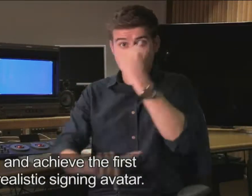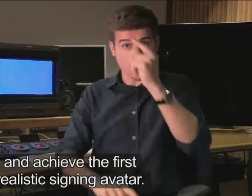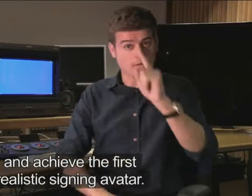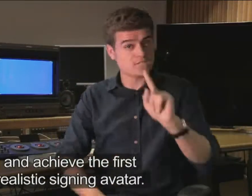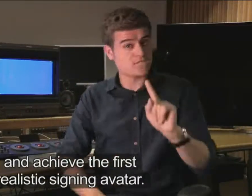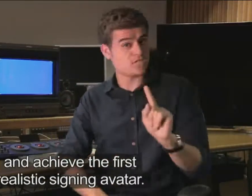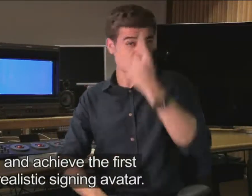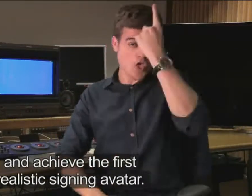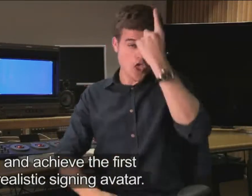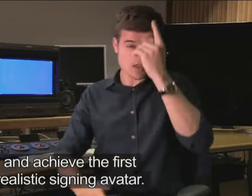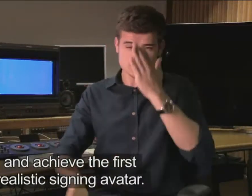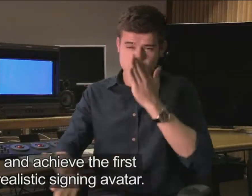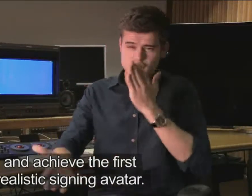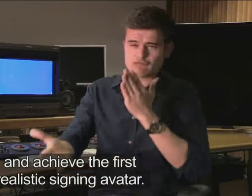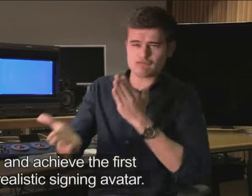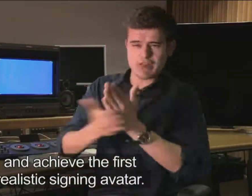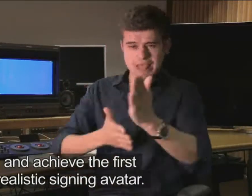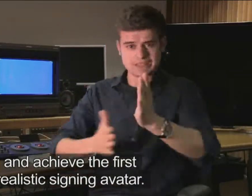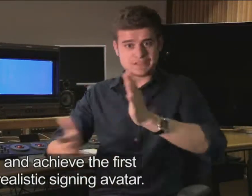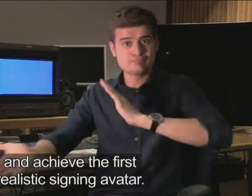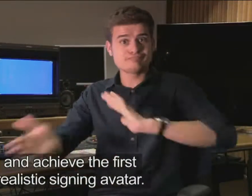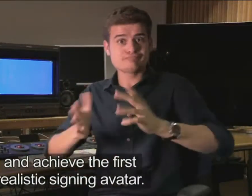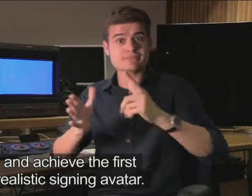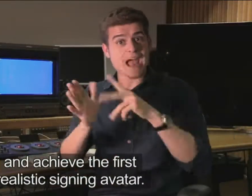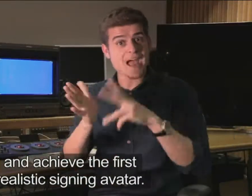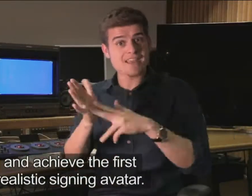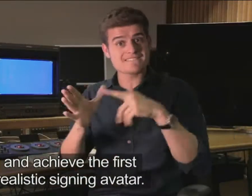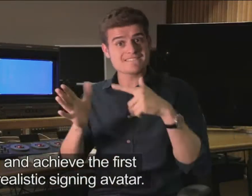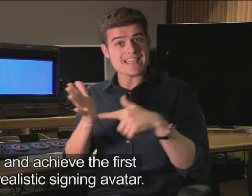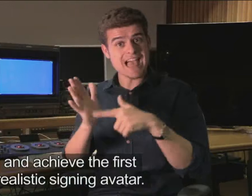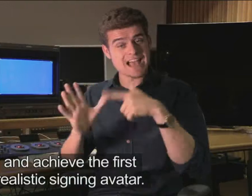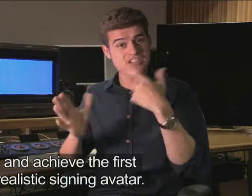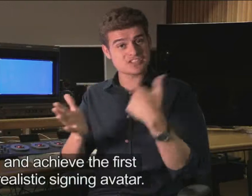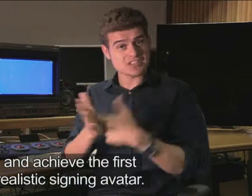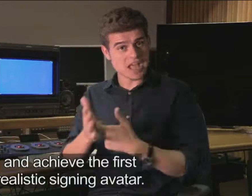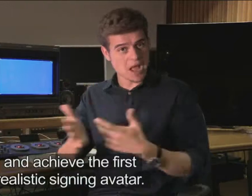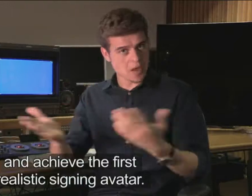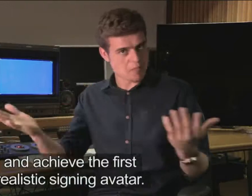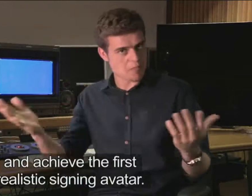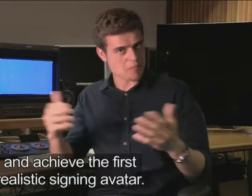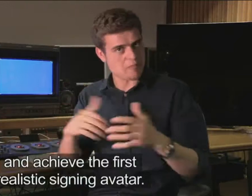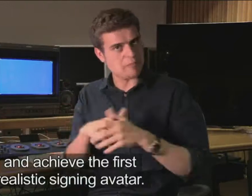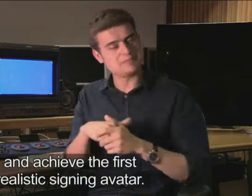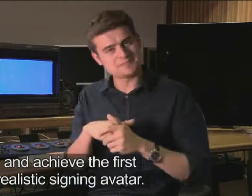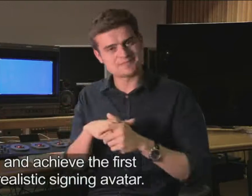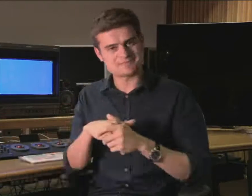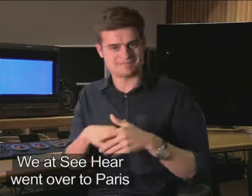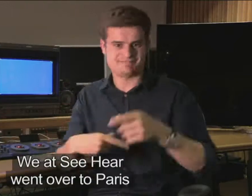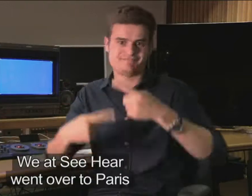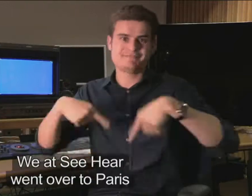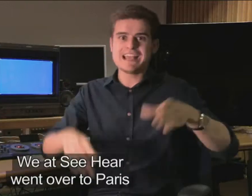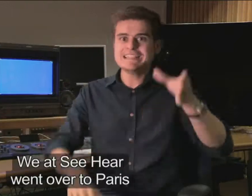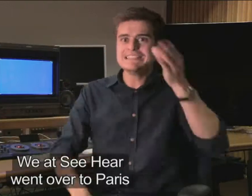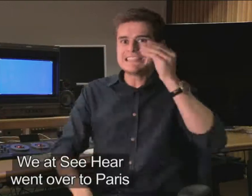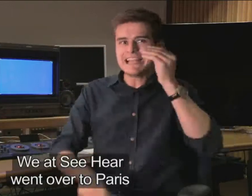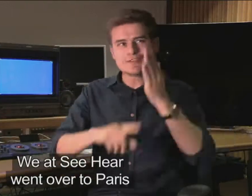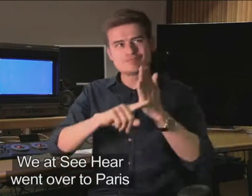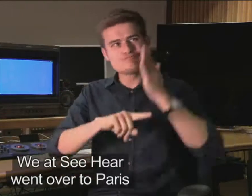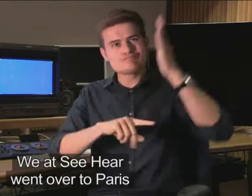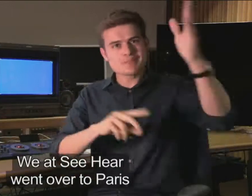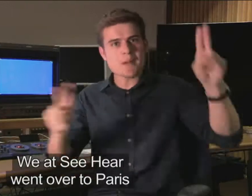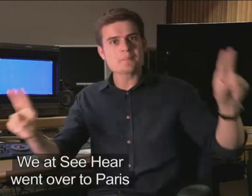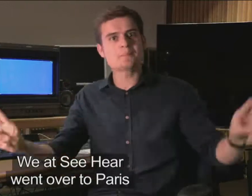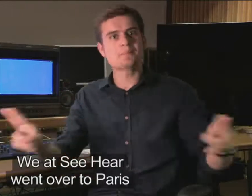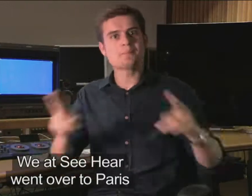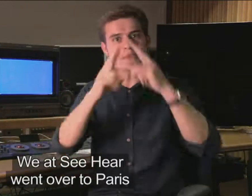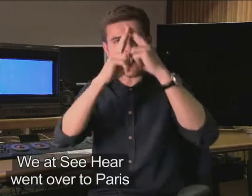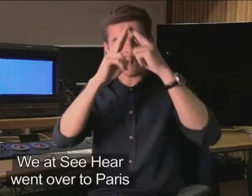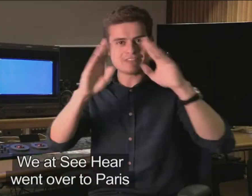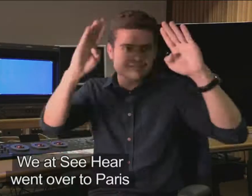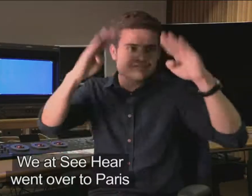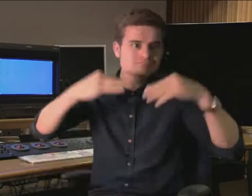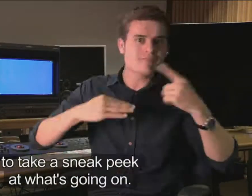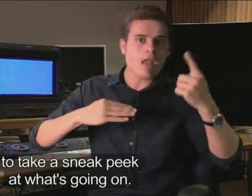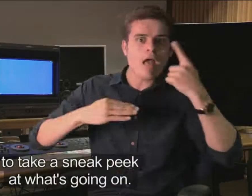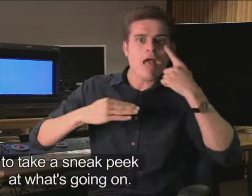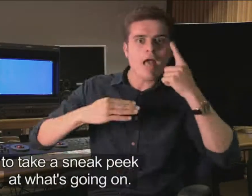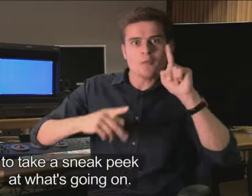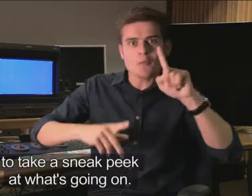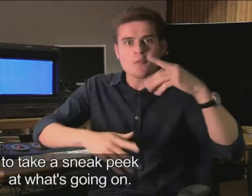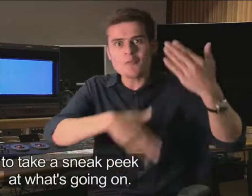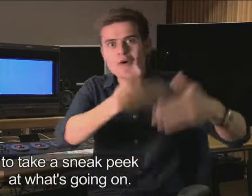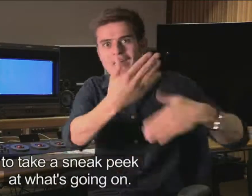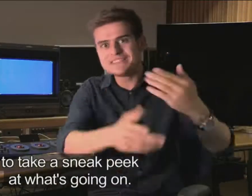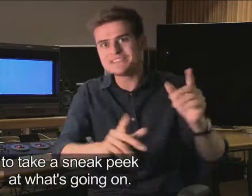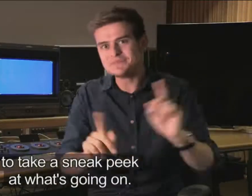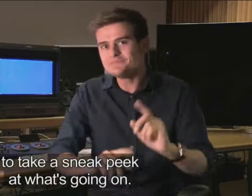the most realistic signing avatar. We at Sea here went over to Paris to take a sneak